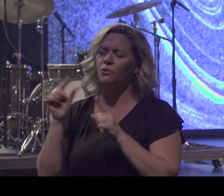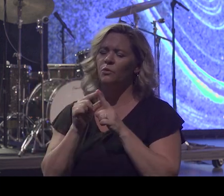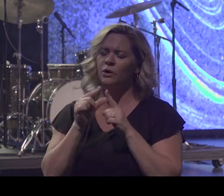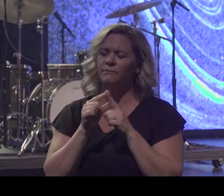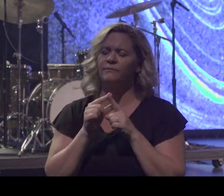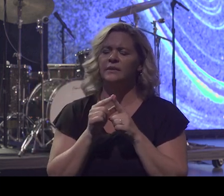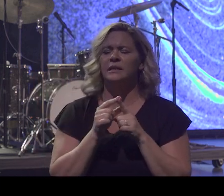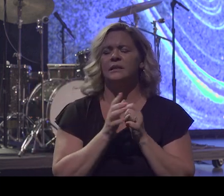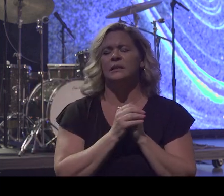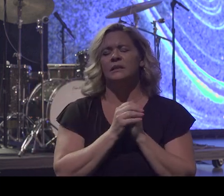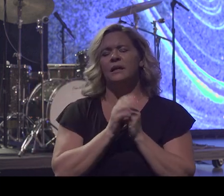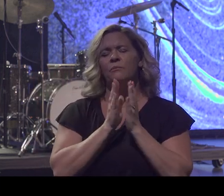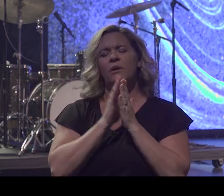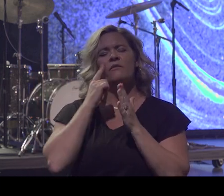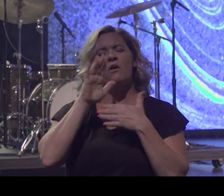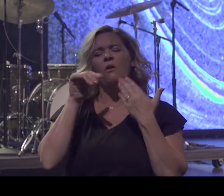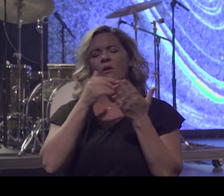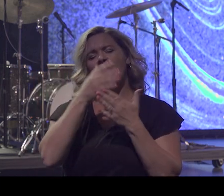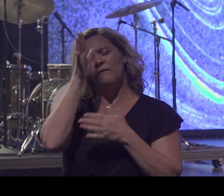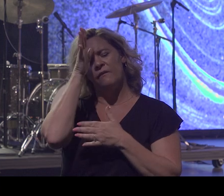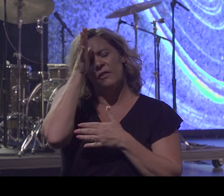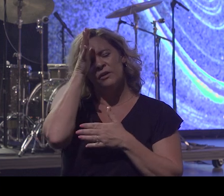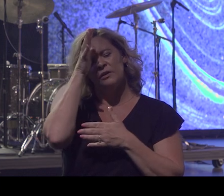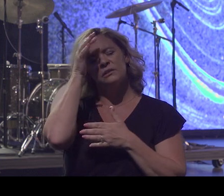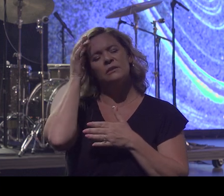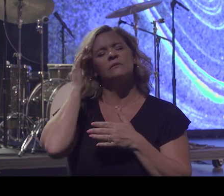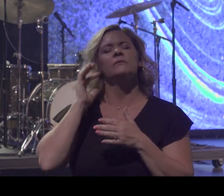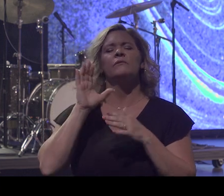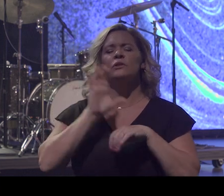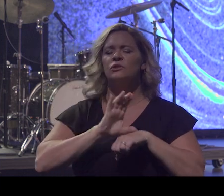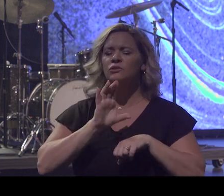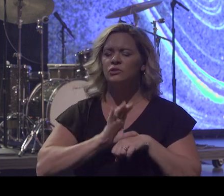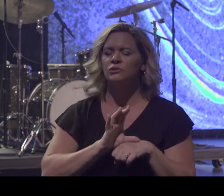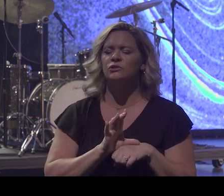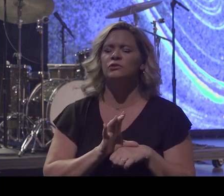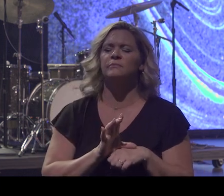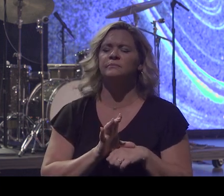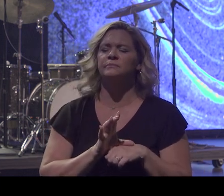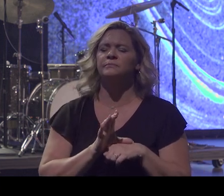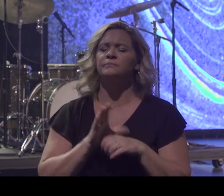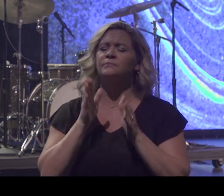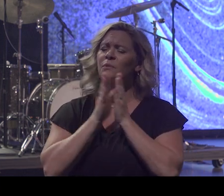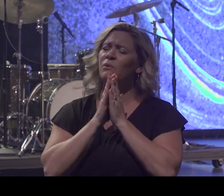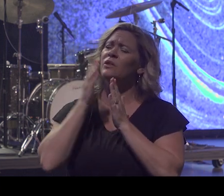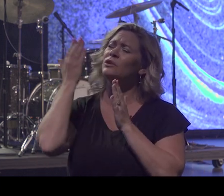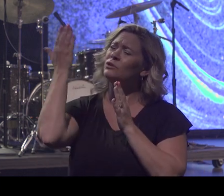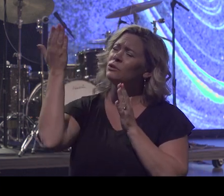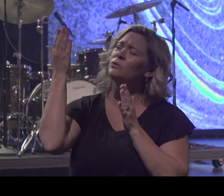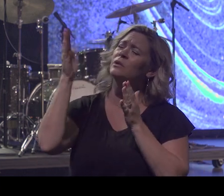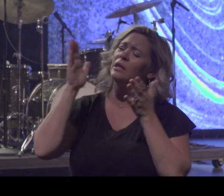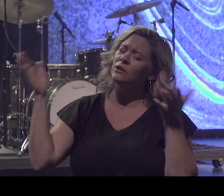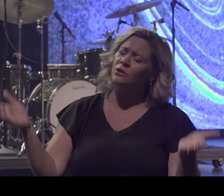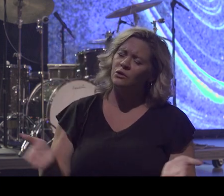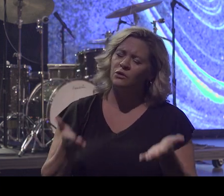our fathers. Father, pray for our church. I pray that you would just continue to encourage them, that we would